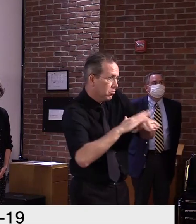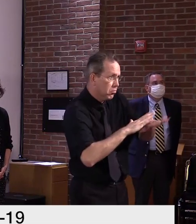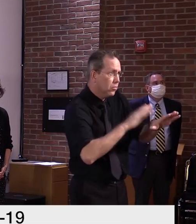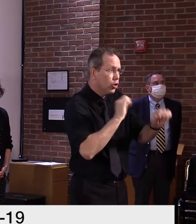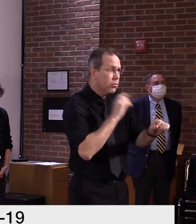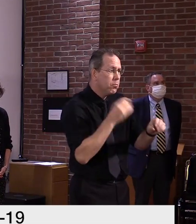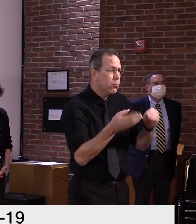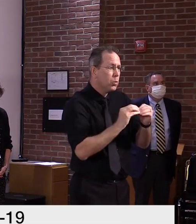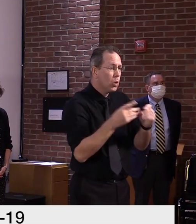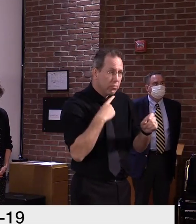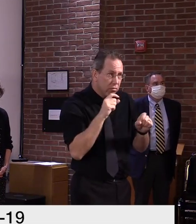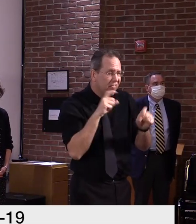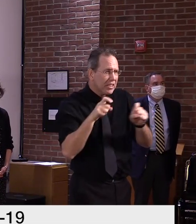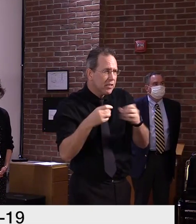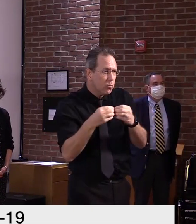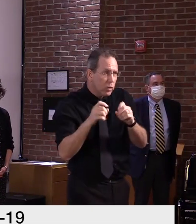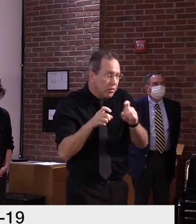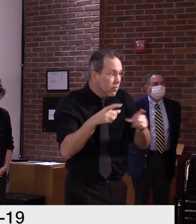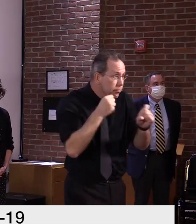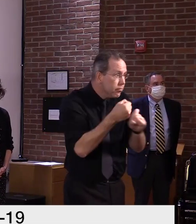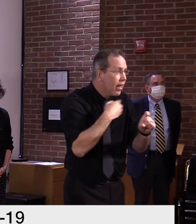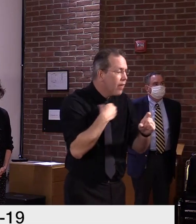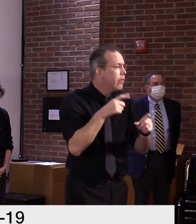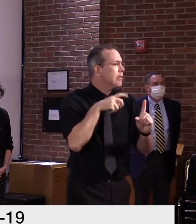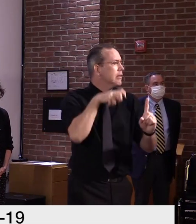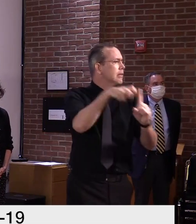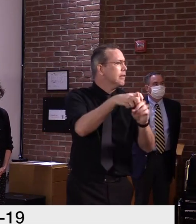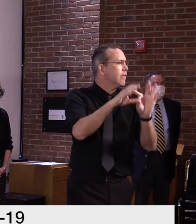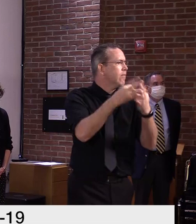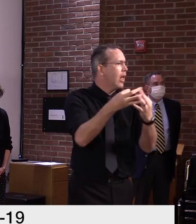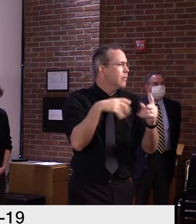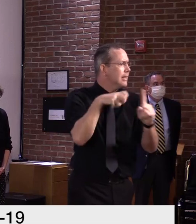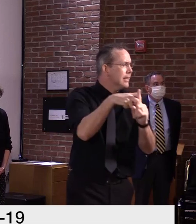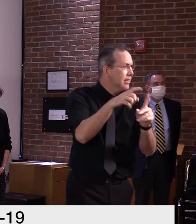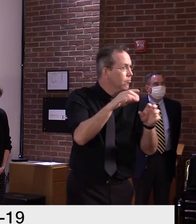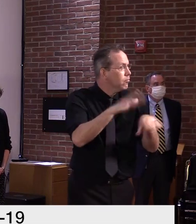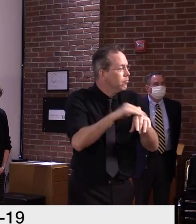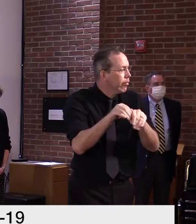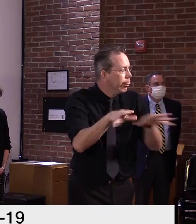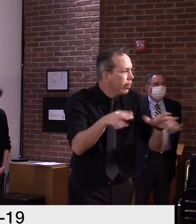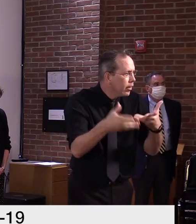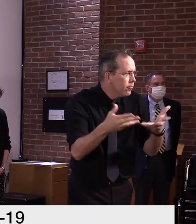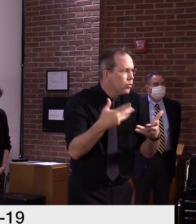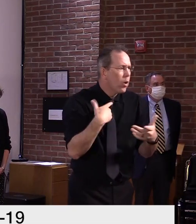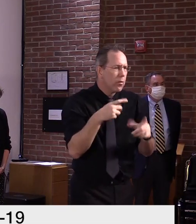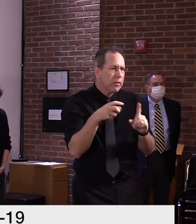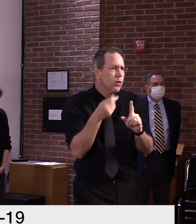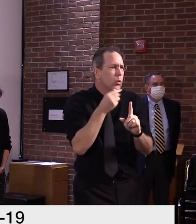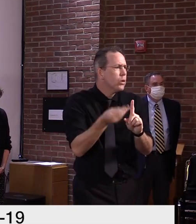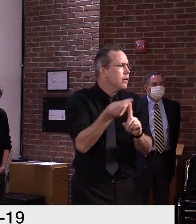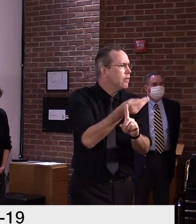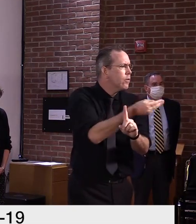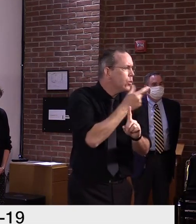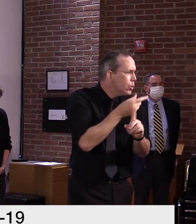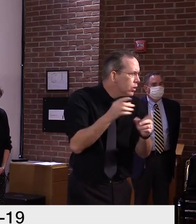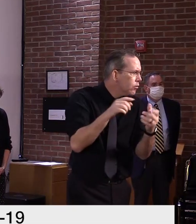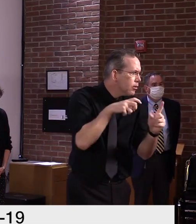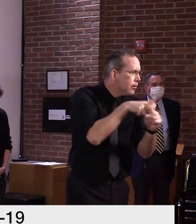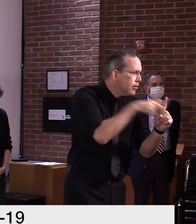tracing their contacts, effects, and above all, recommending that they get a confirmatory PCR test.